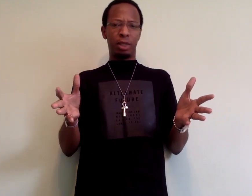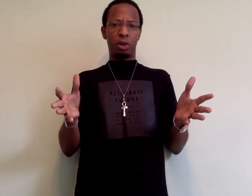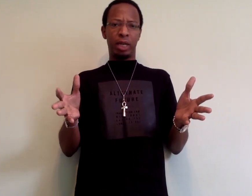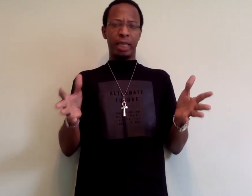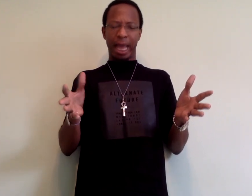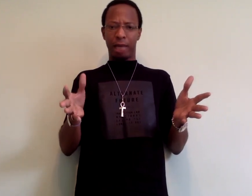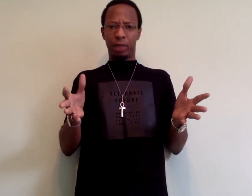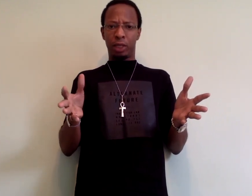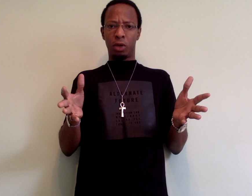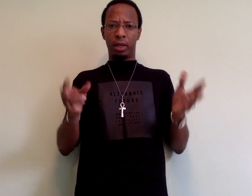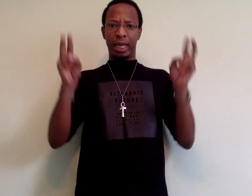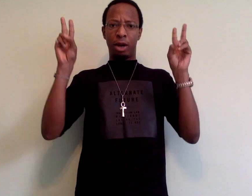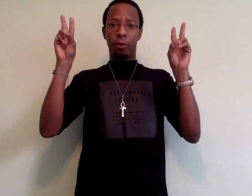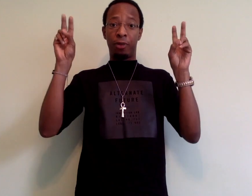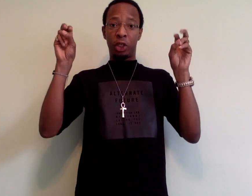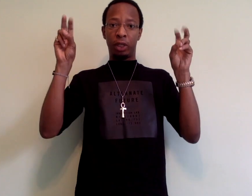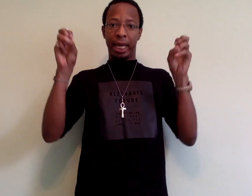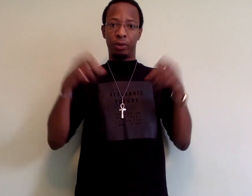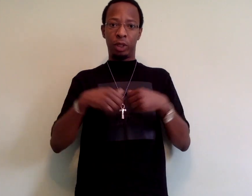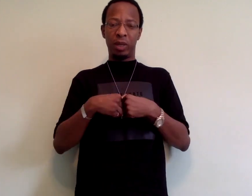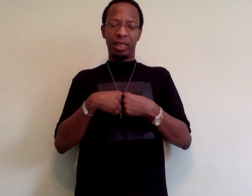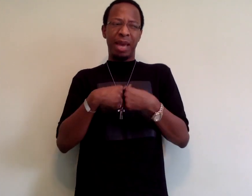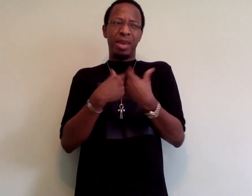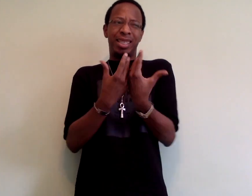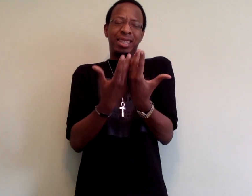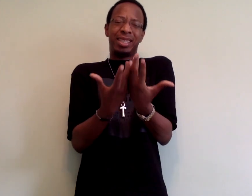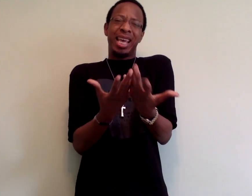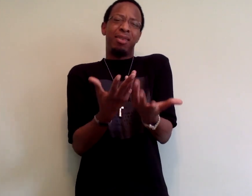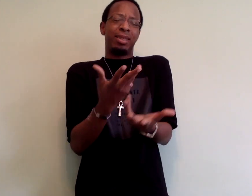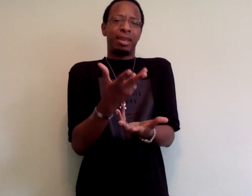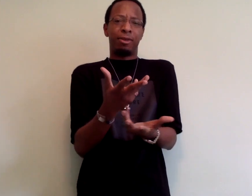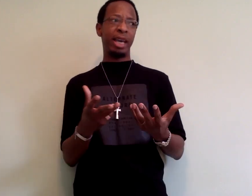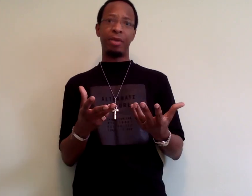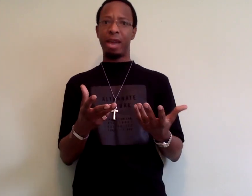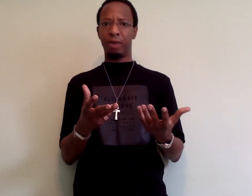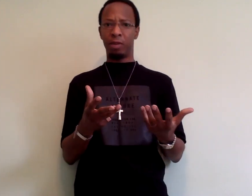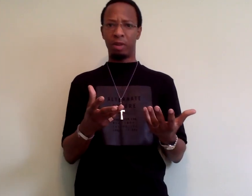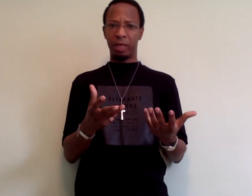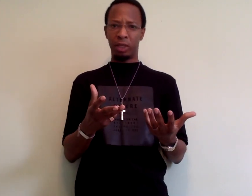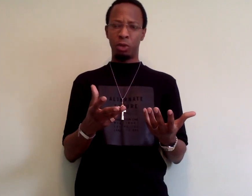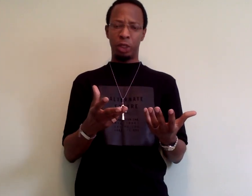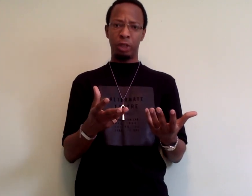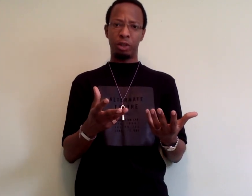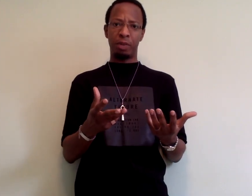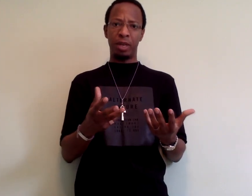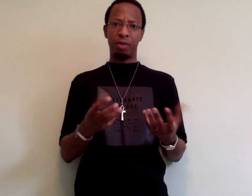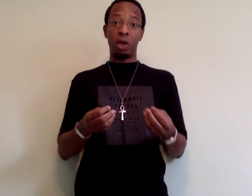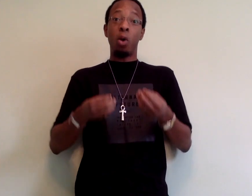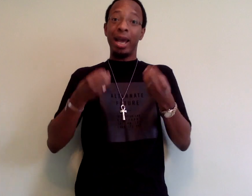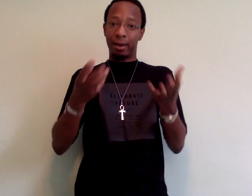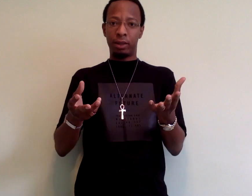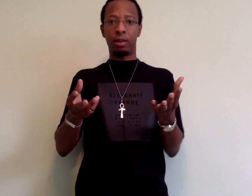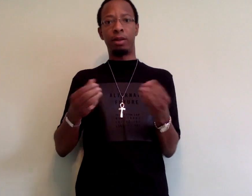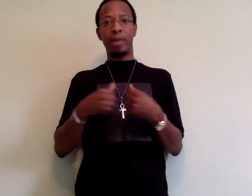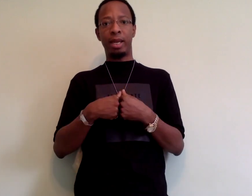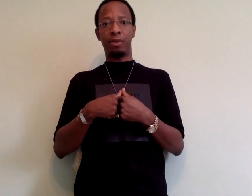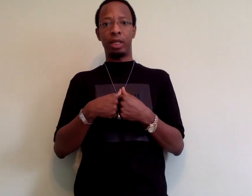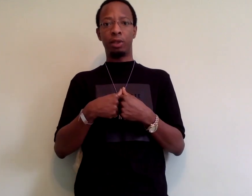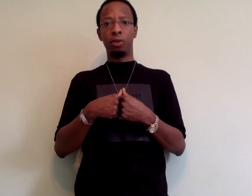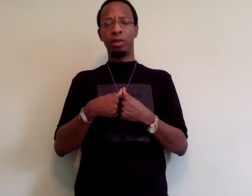or that it's accurate to call it an official language, because that makes it sound as if South African public schools' children are being required to learn Mandarin in school,